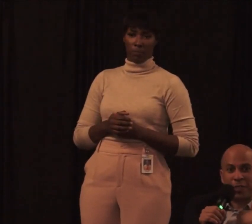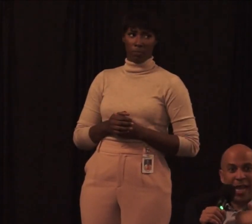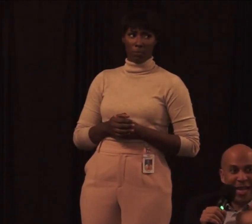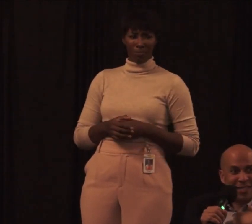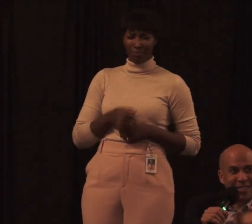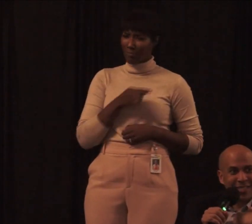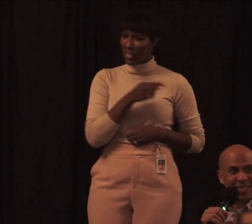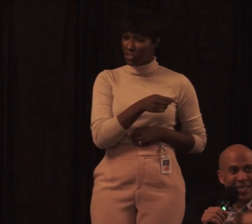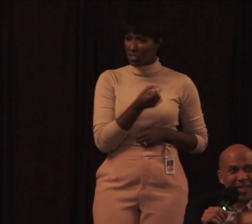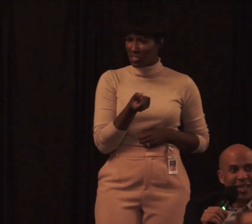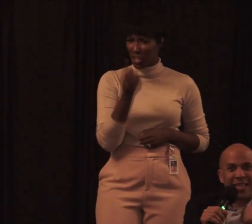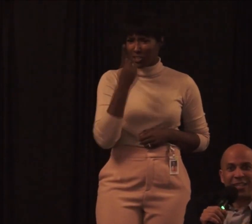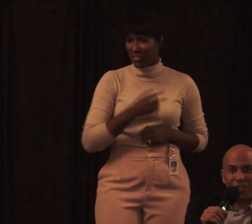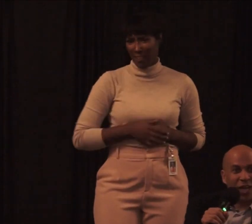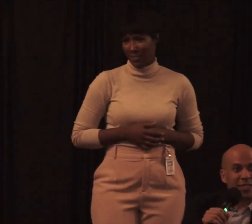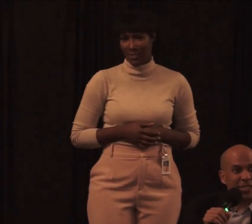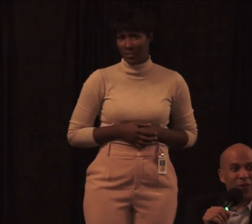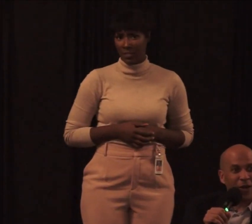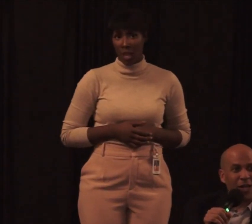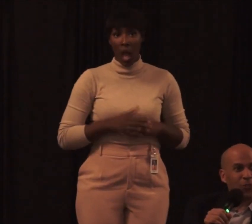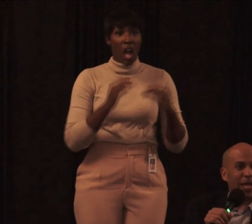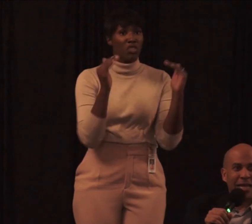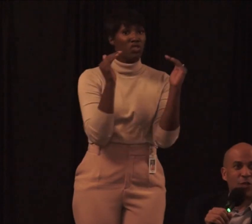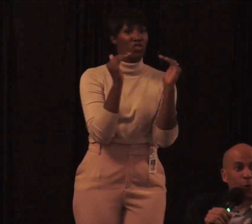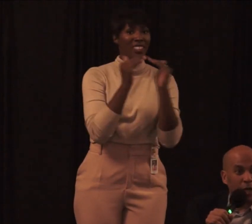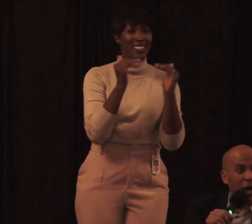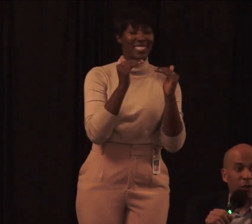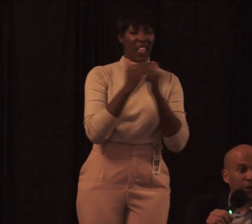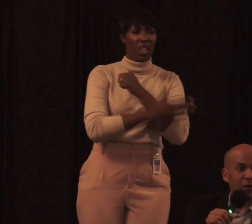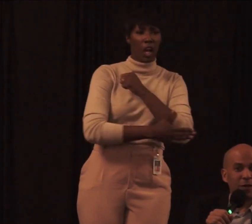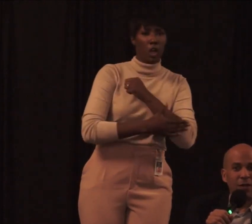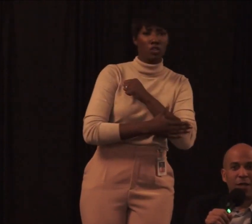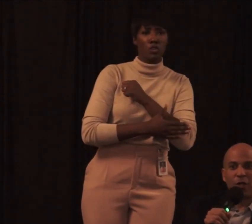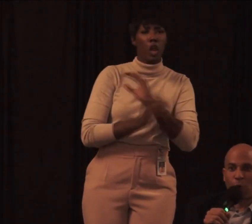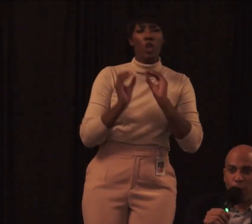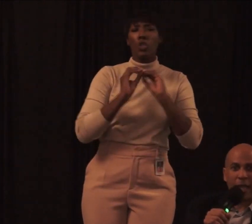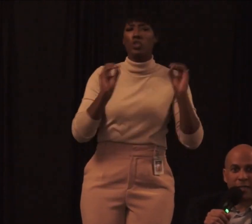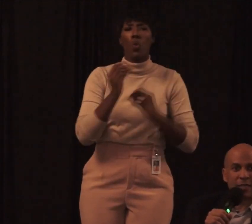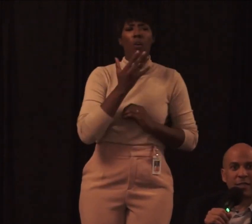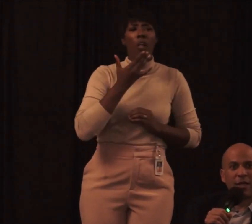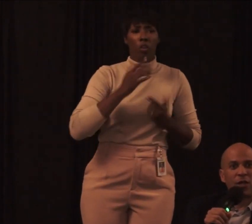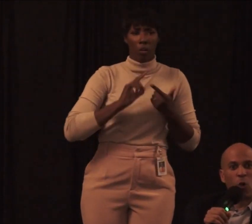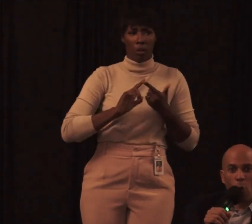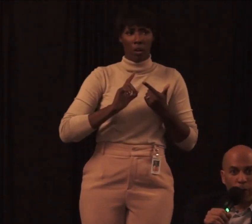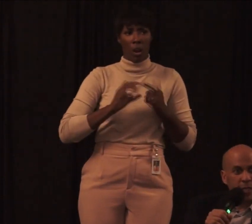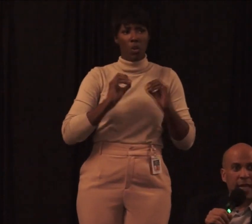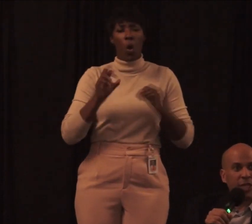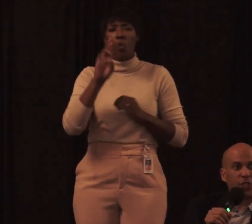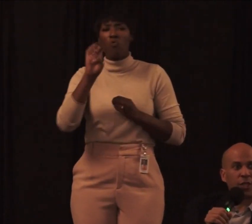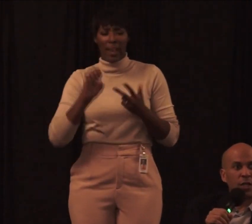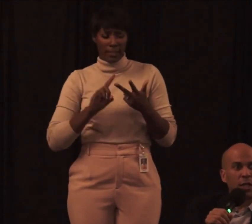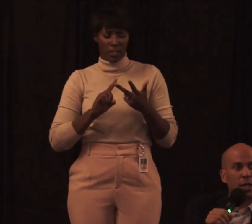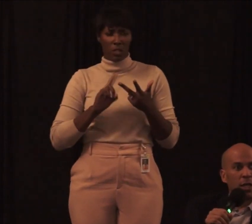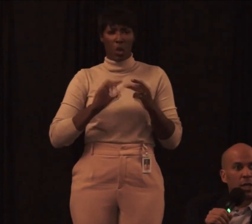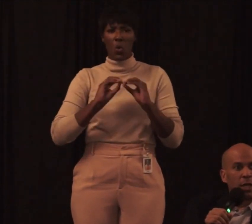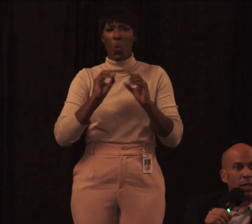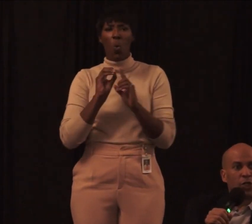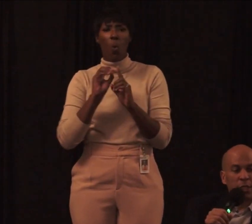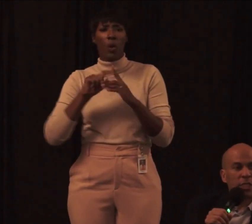She understands that justice in our country has no color, no race, no orientation.